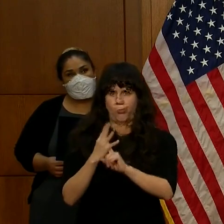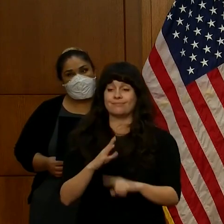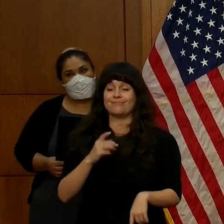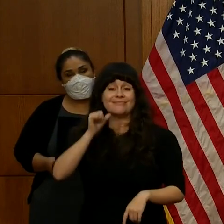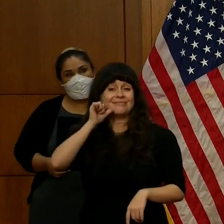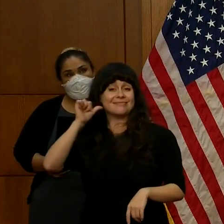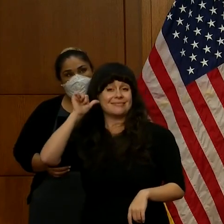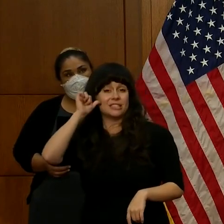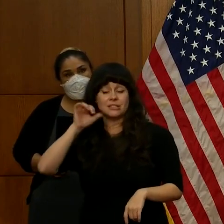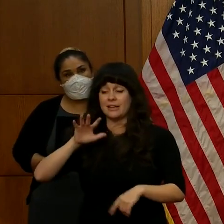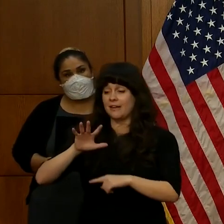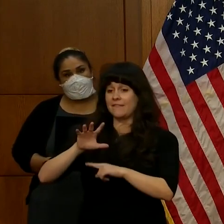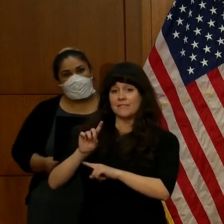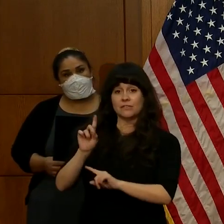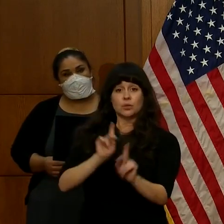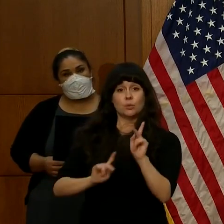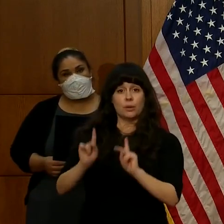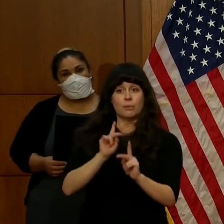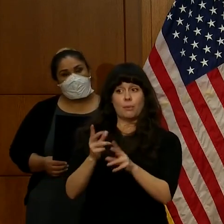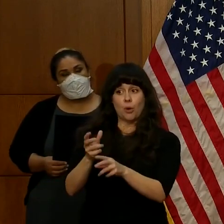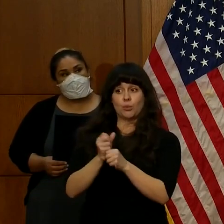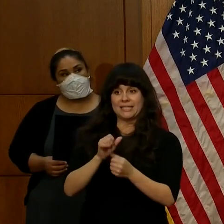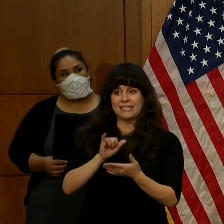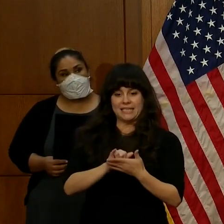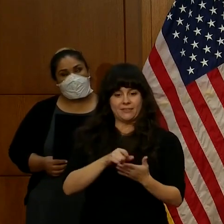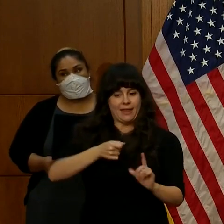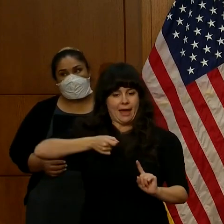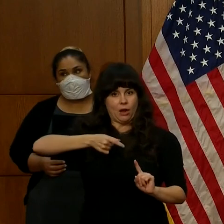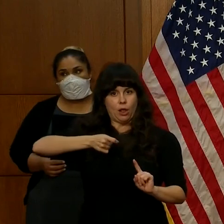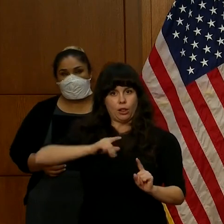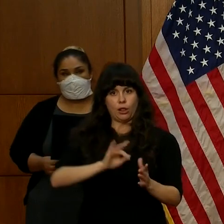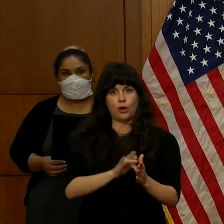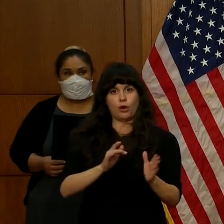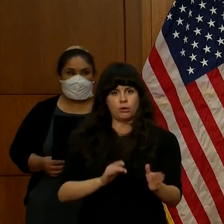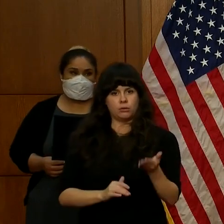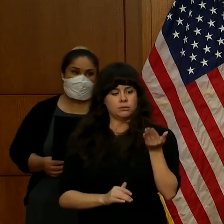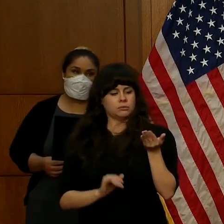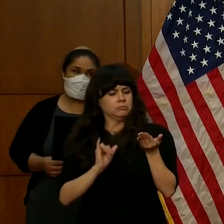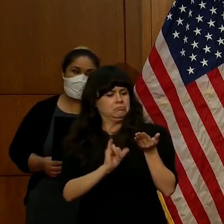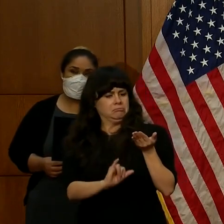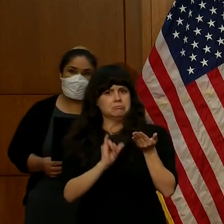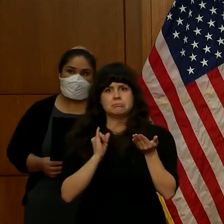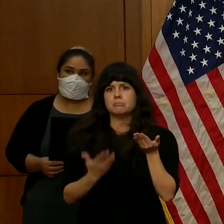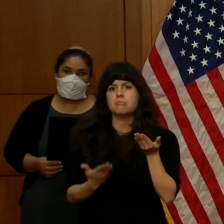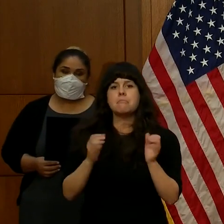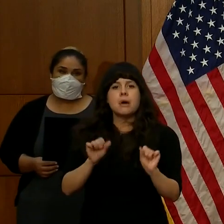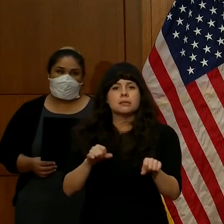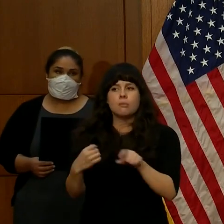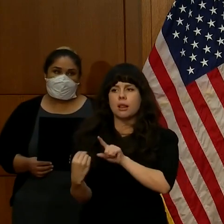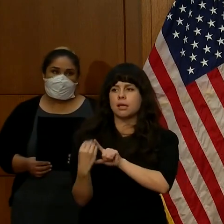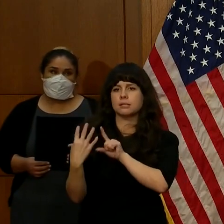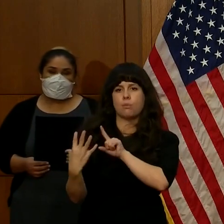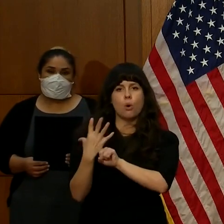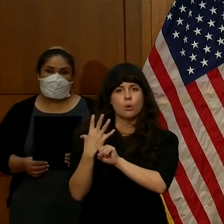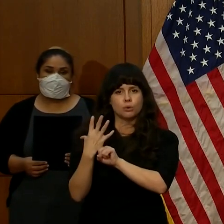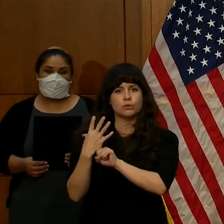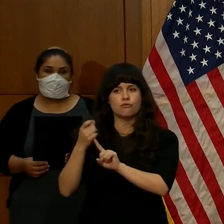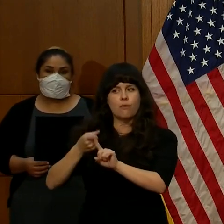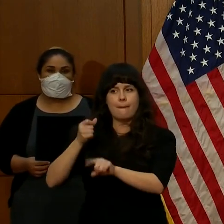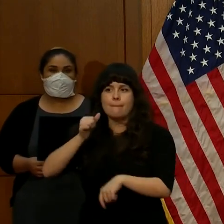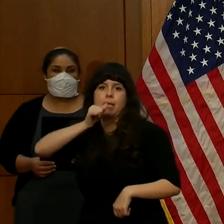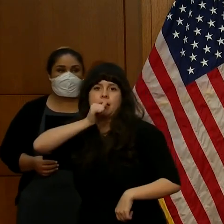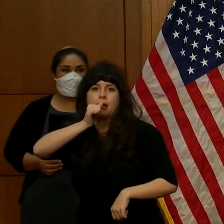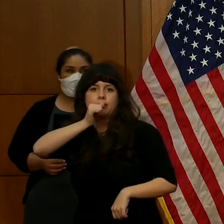51 people received a push notification that they were likely exposed to someone that anonymously reported